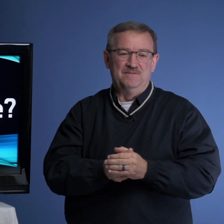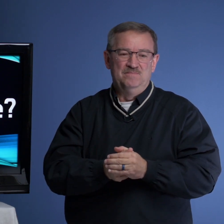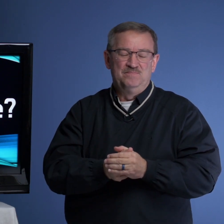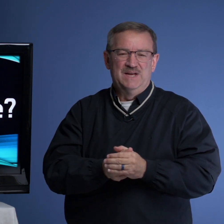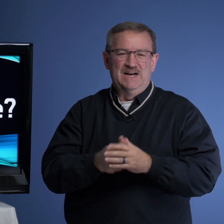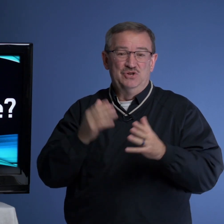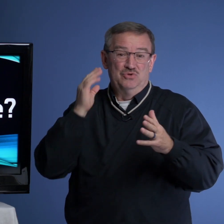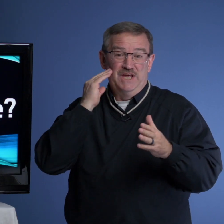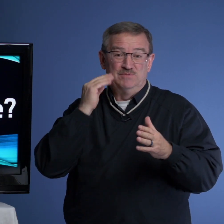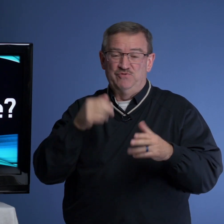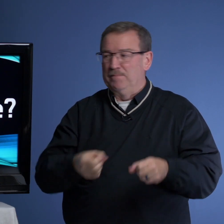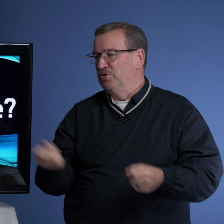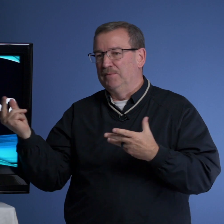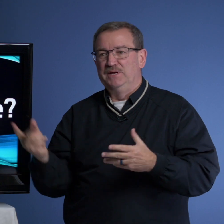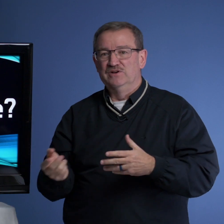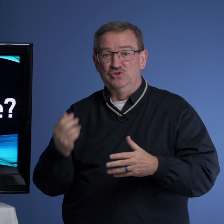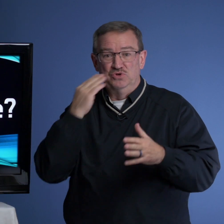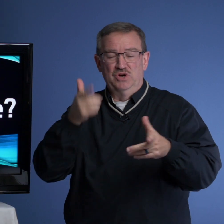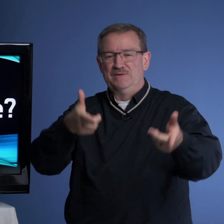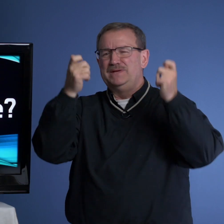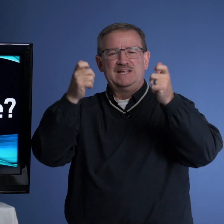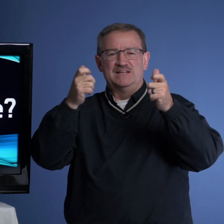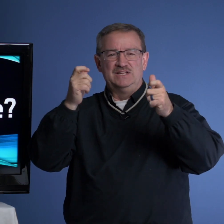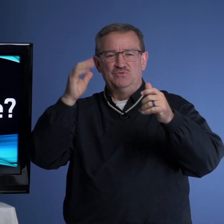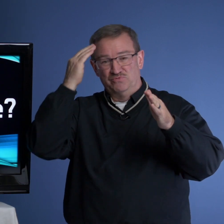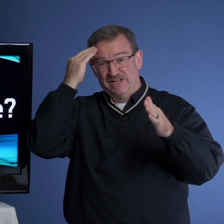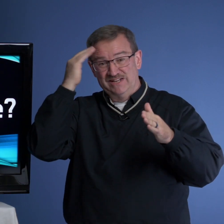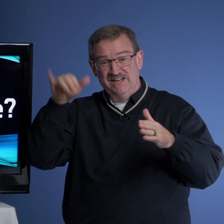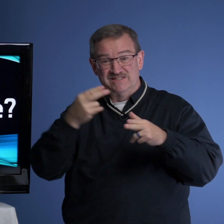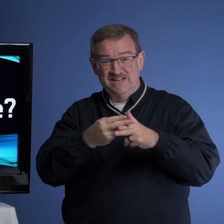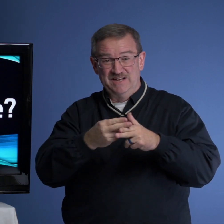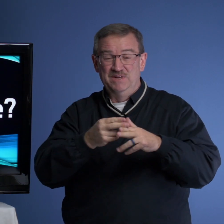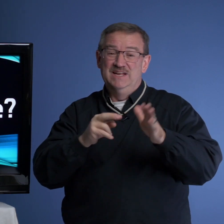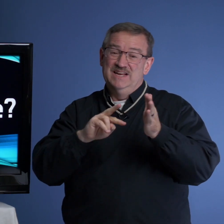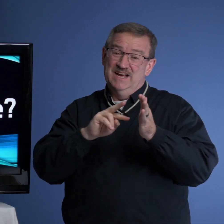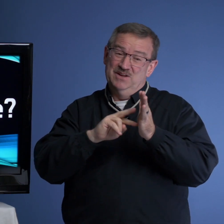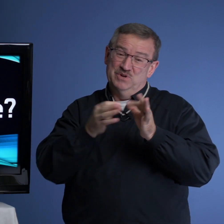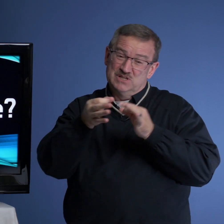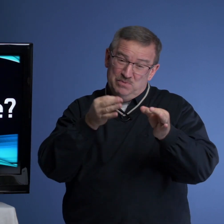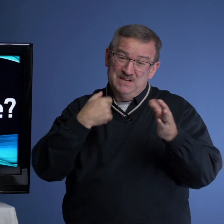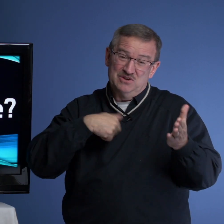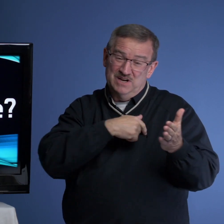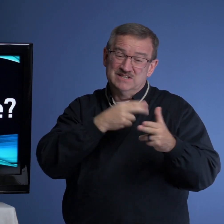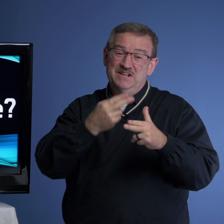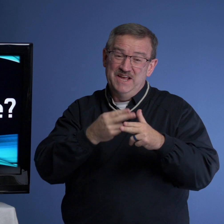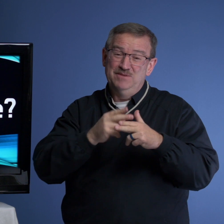And, you know, names if I put up here, you would know immediately you would recognize the name. And it would explain to us names